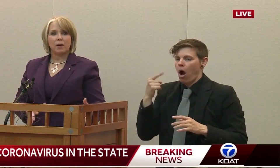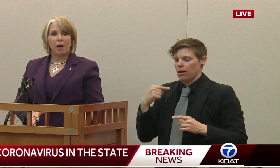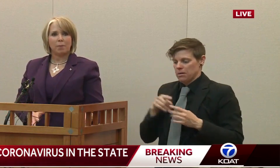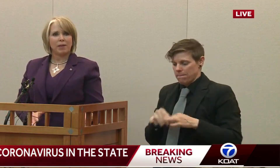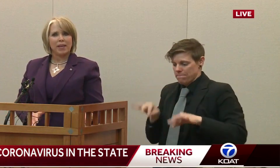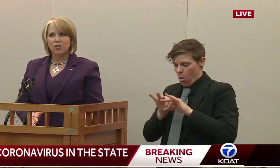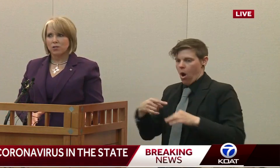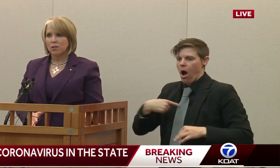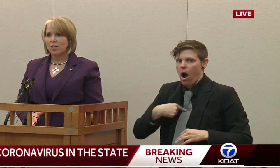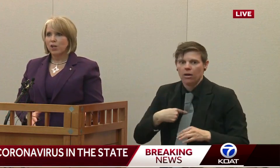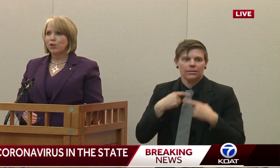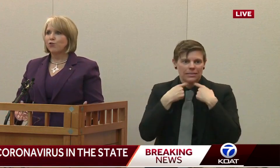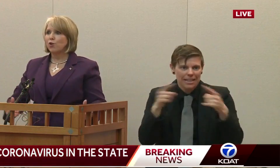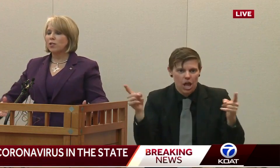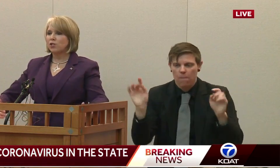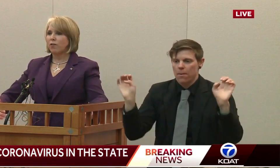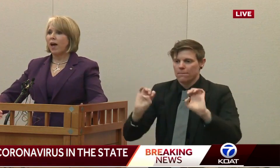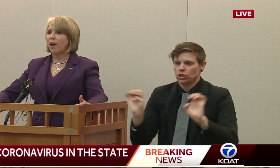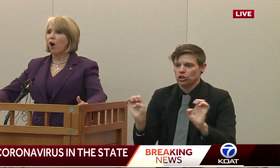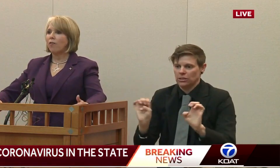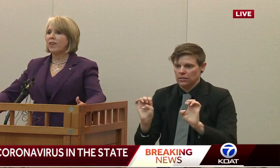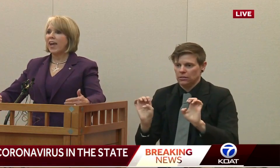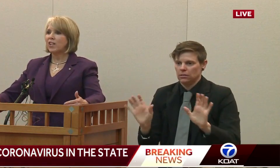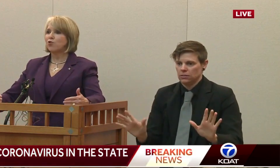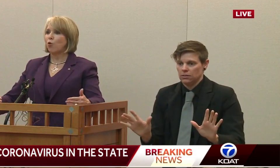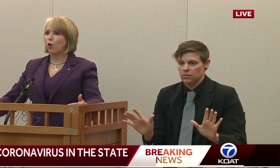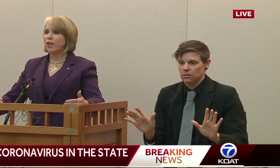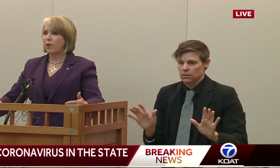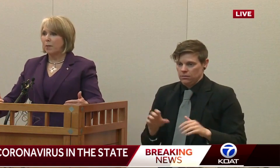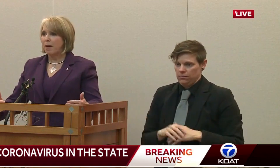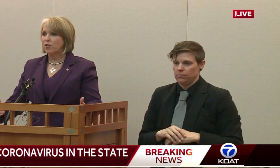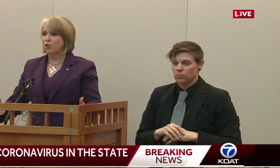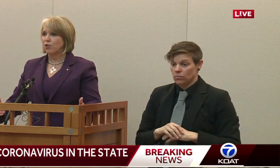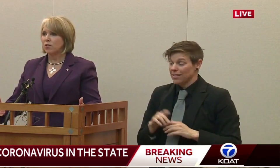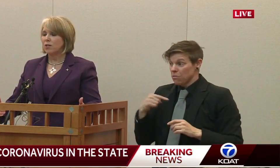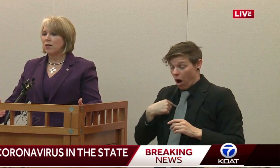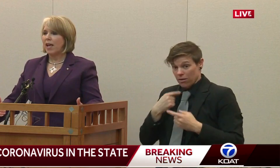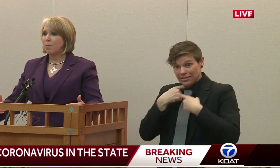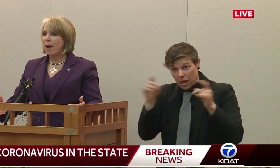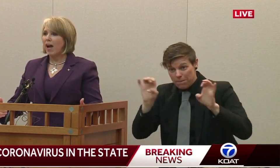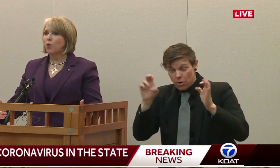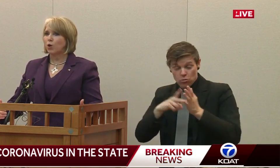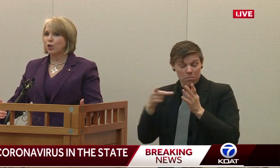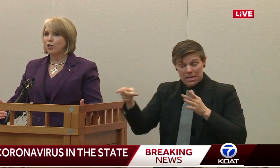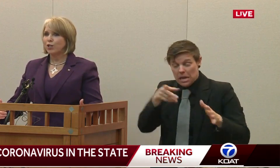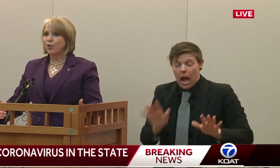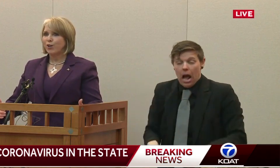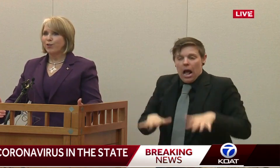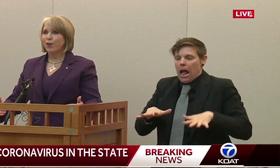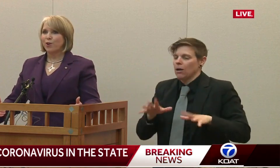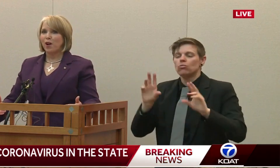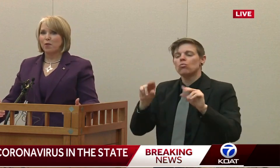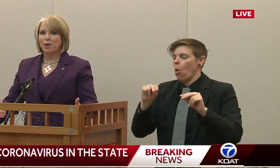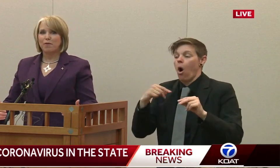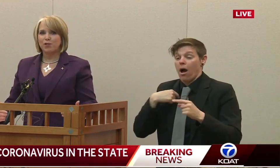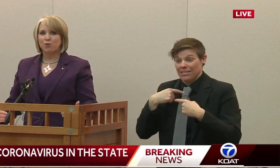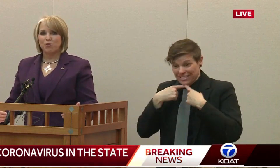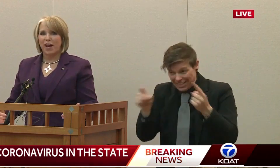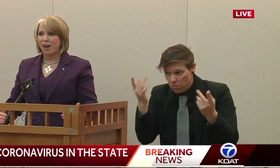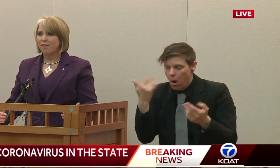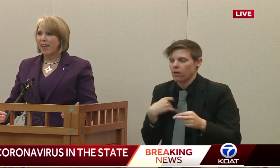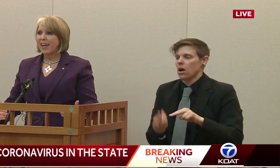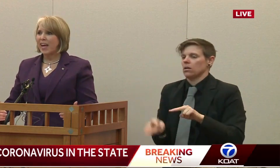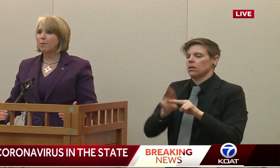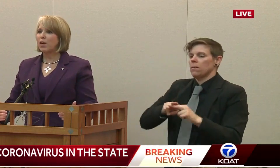it to panic your population. You do it so that the extraordinary measures and powers that your government